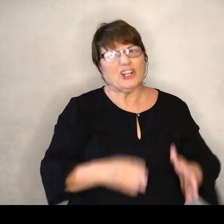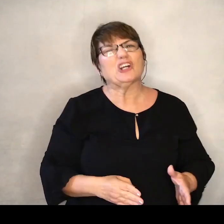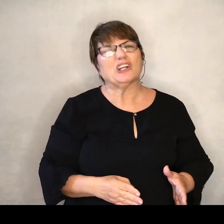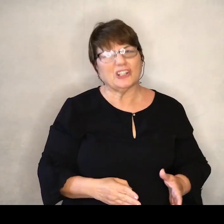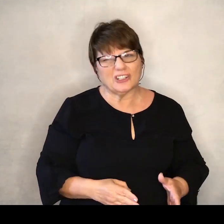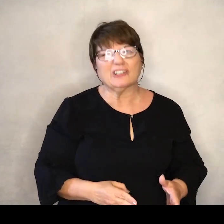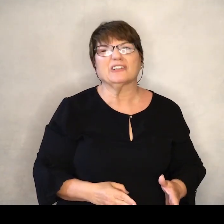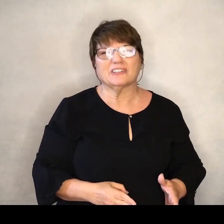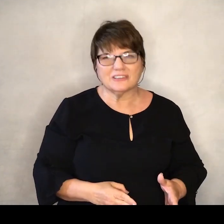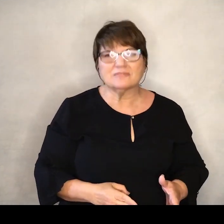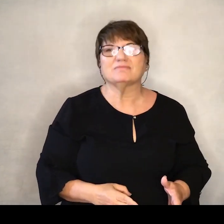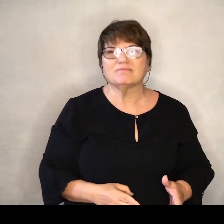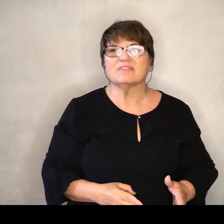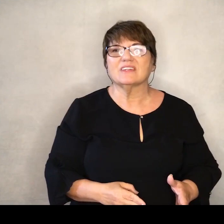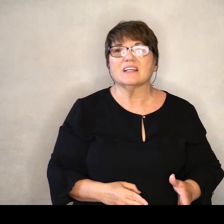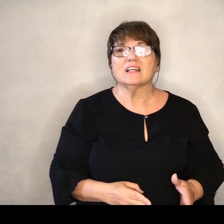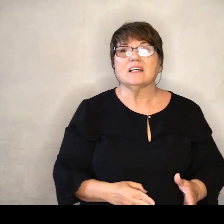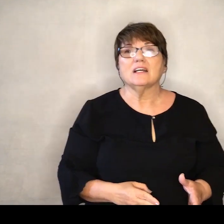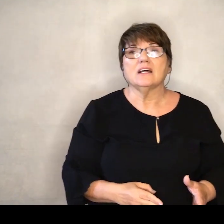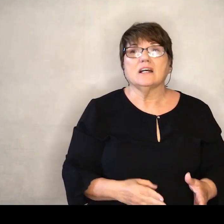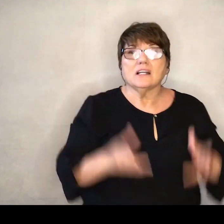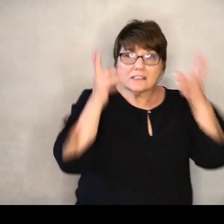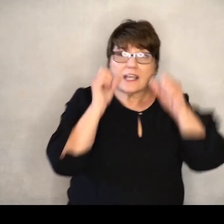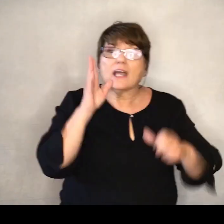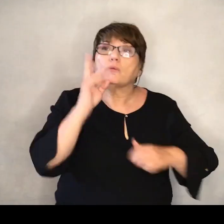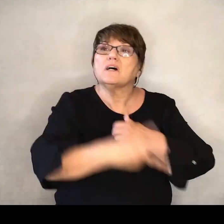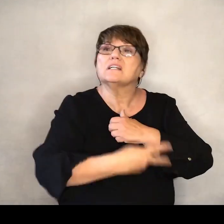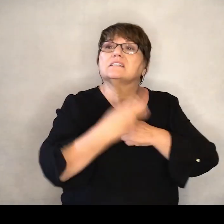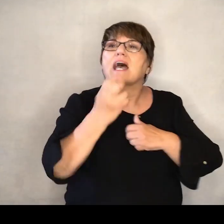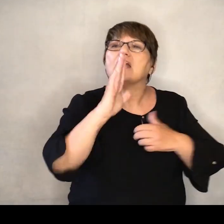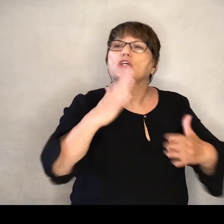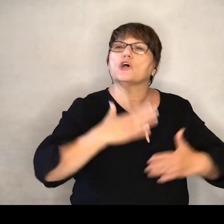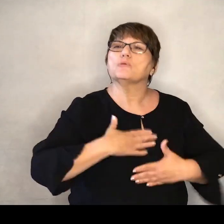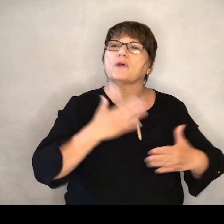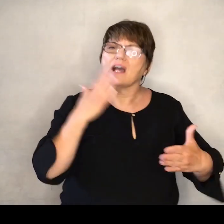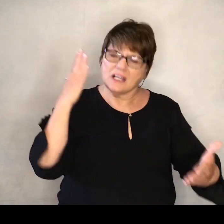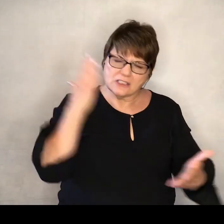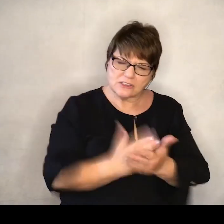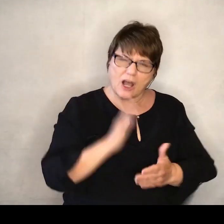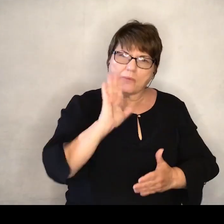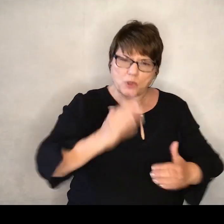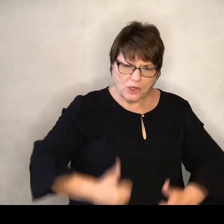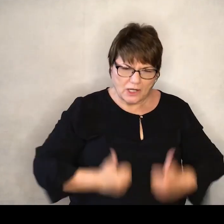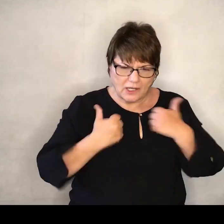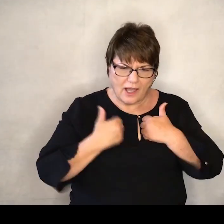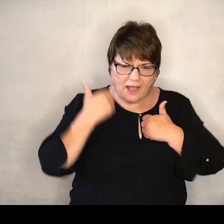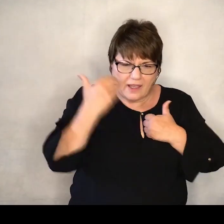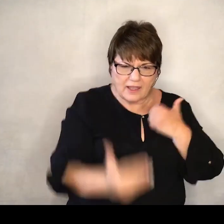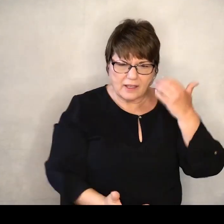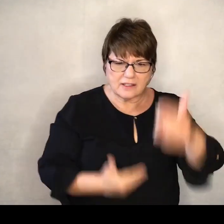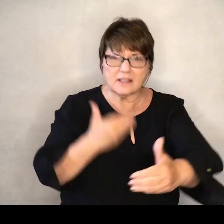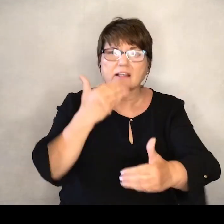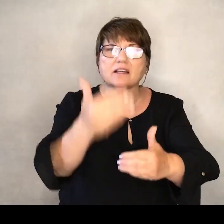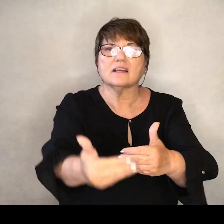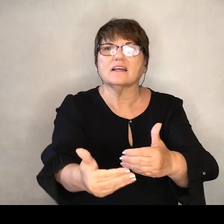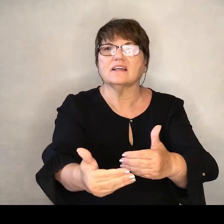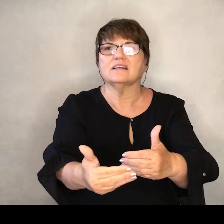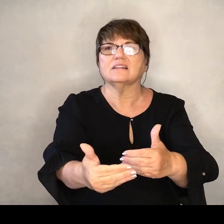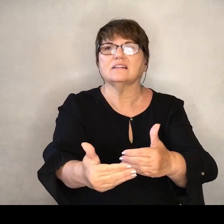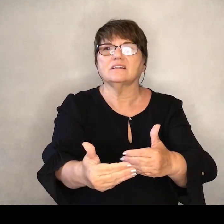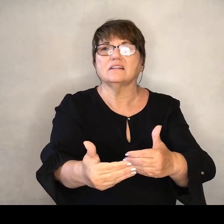he will take your breath, stop you in your stead